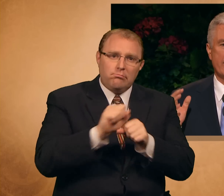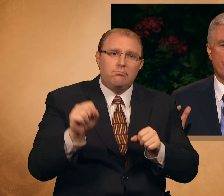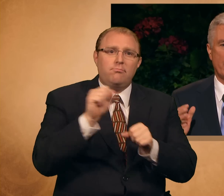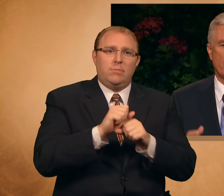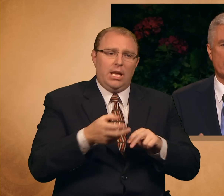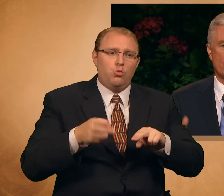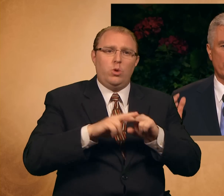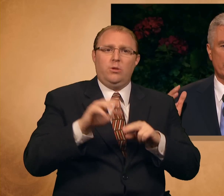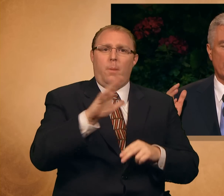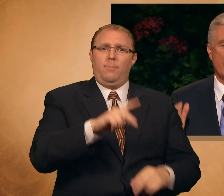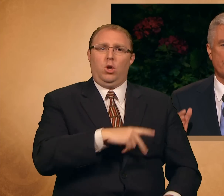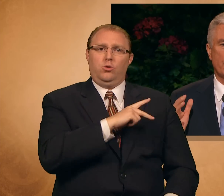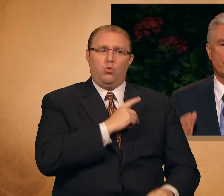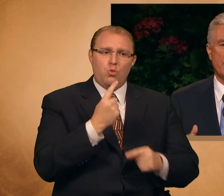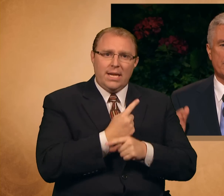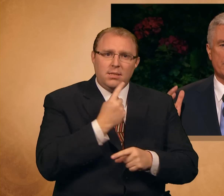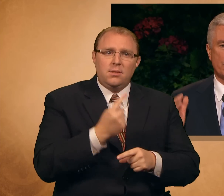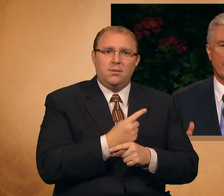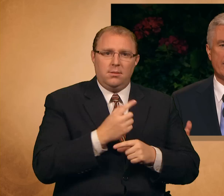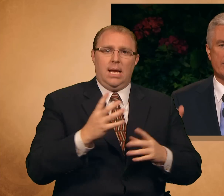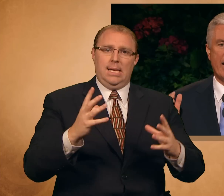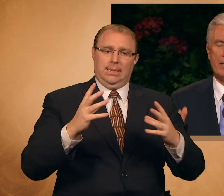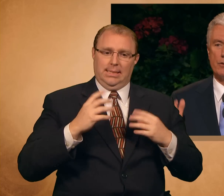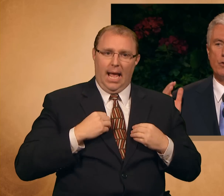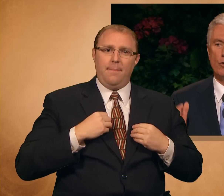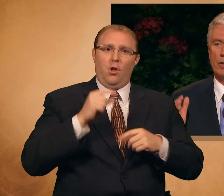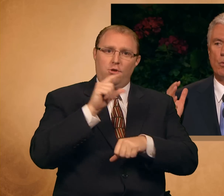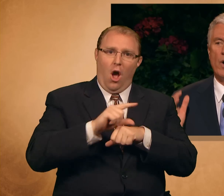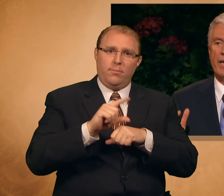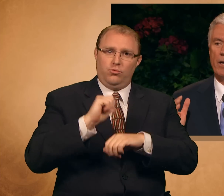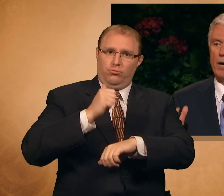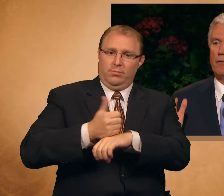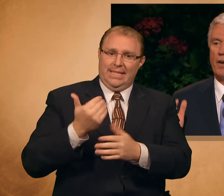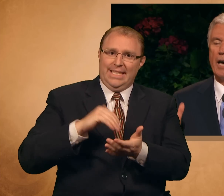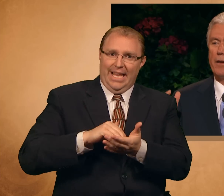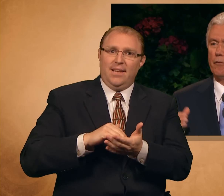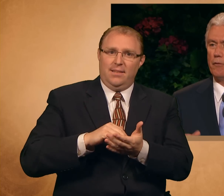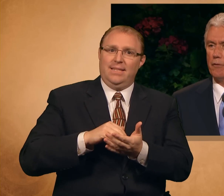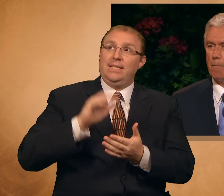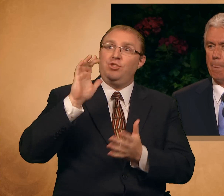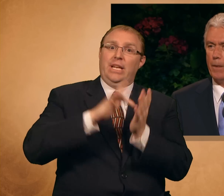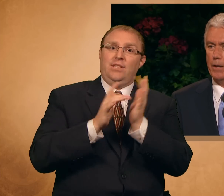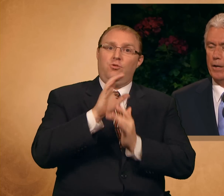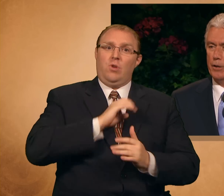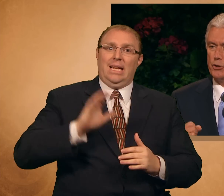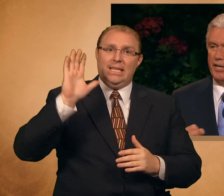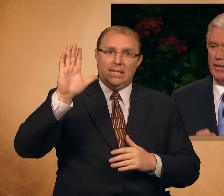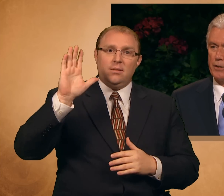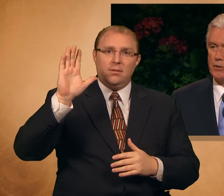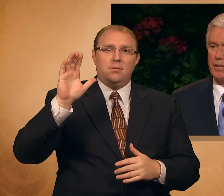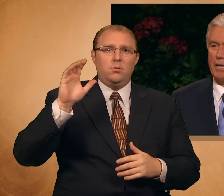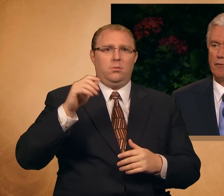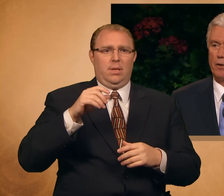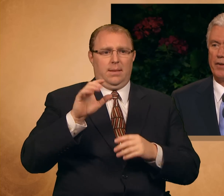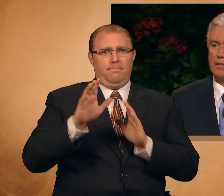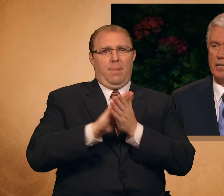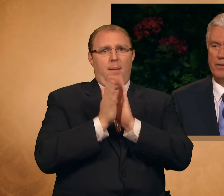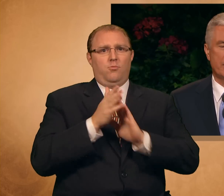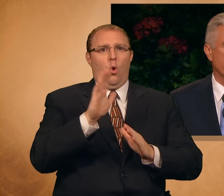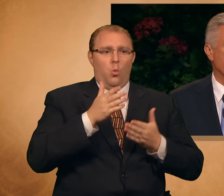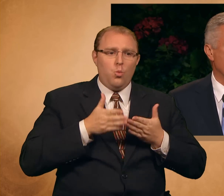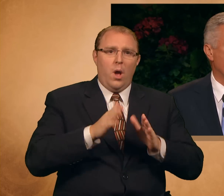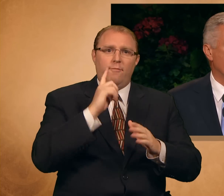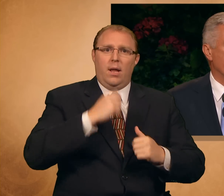Accept the restored gospel of Jesus Christ as your way of life. Cherish the gift of